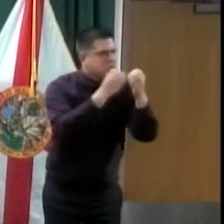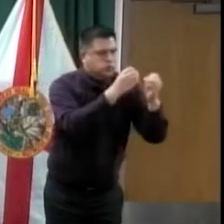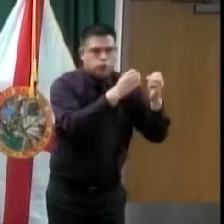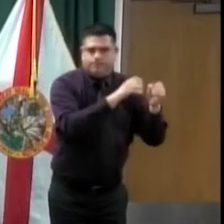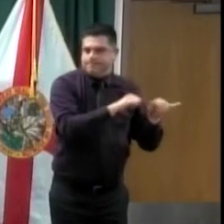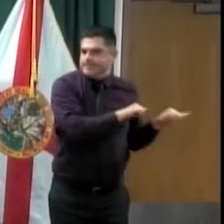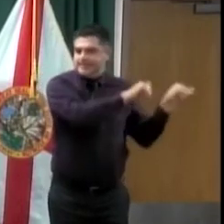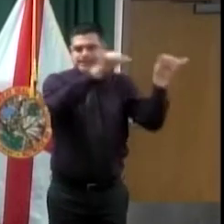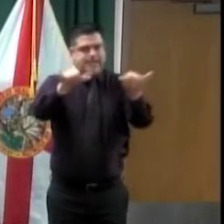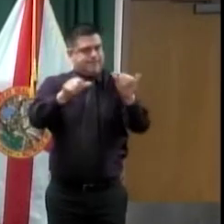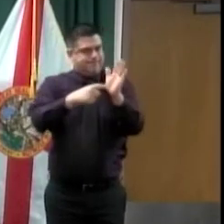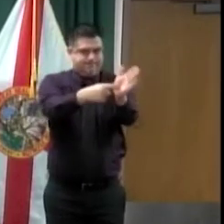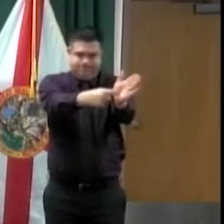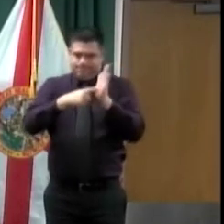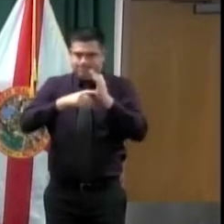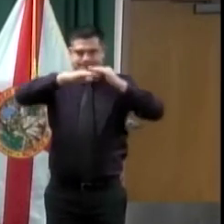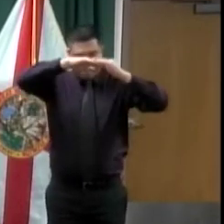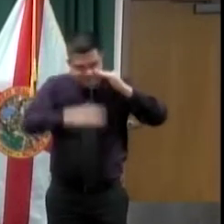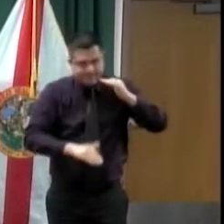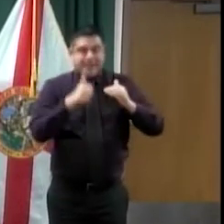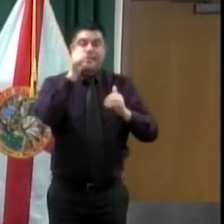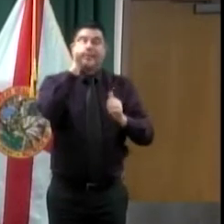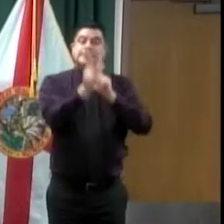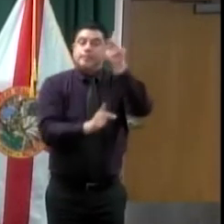coronavirus guidelines for America.